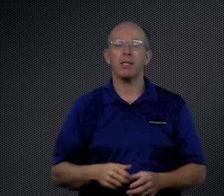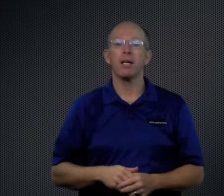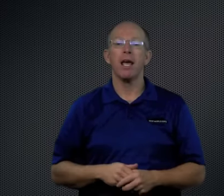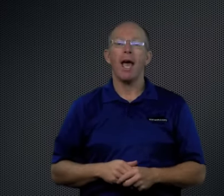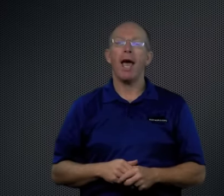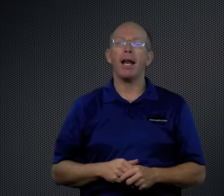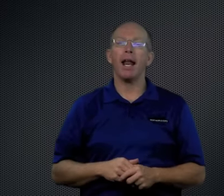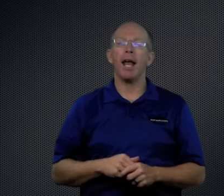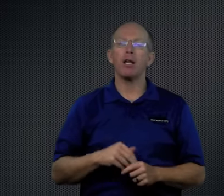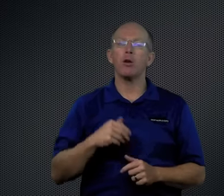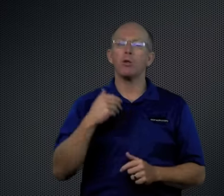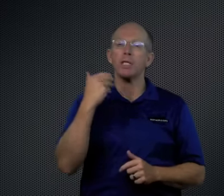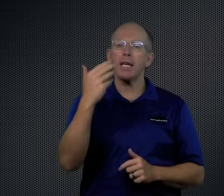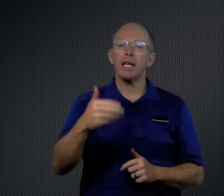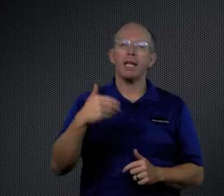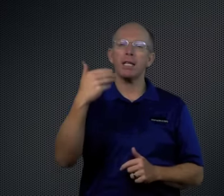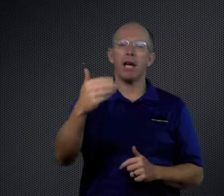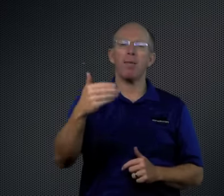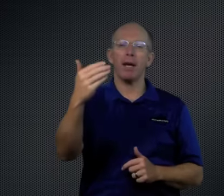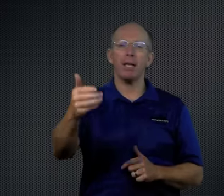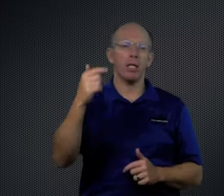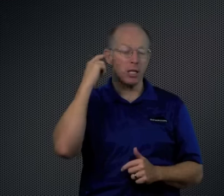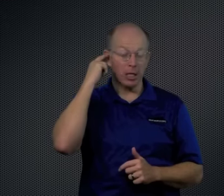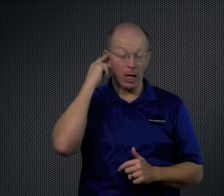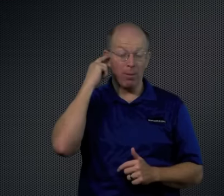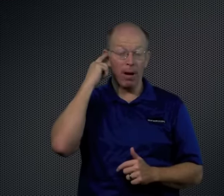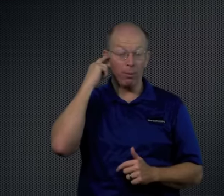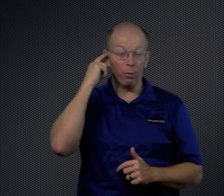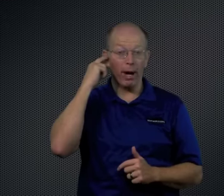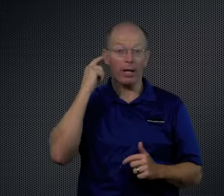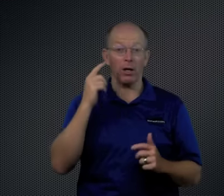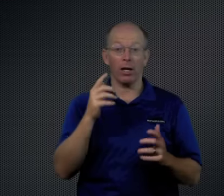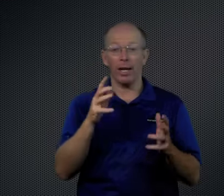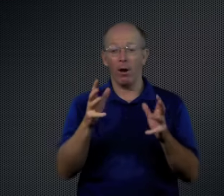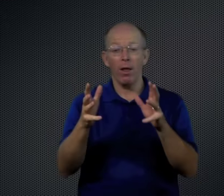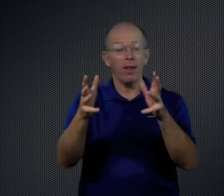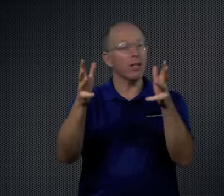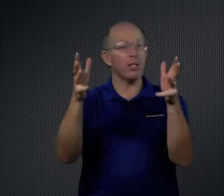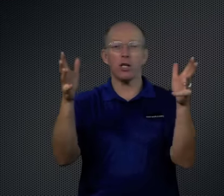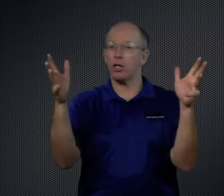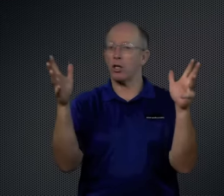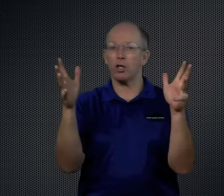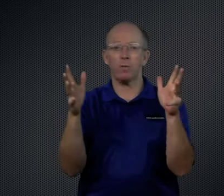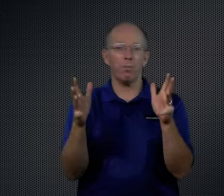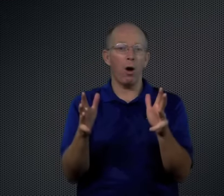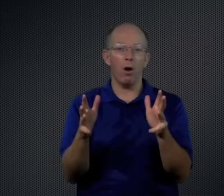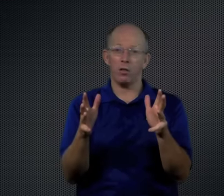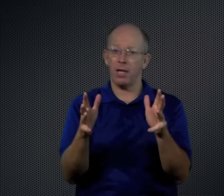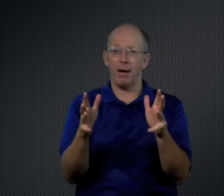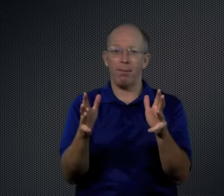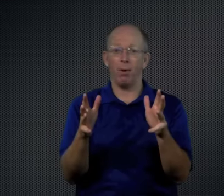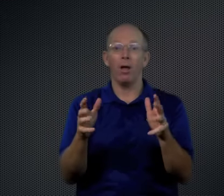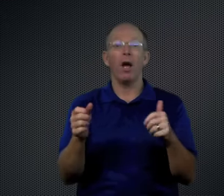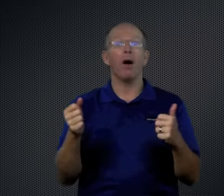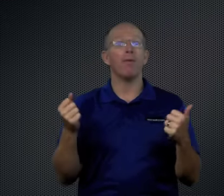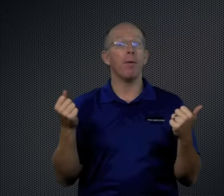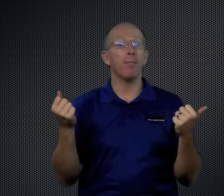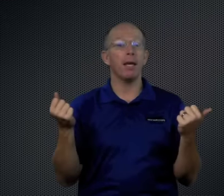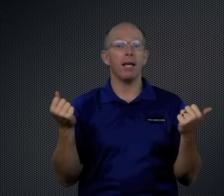and you'll see that these combinations come up regularly. Now, this is just a small sample of the many